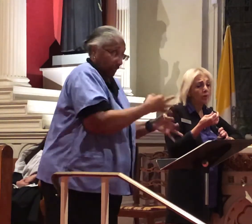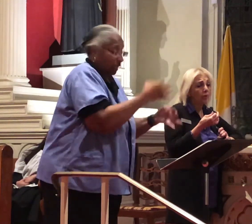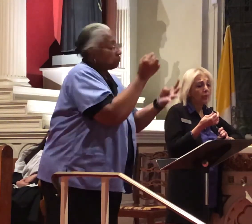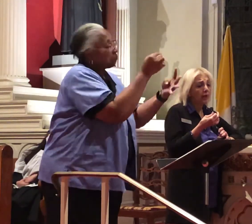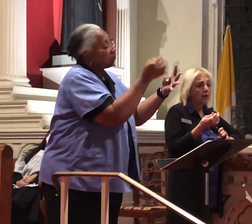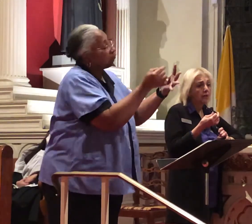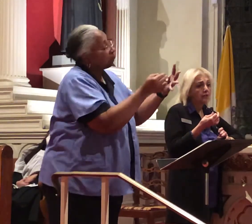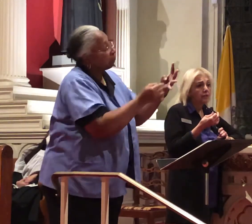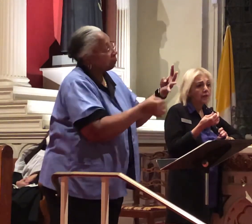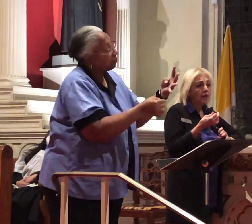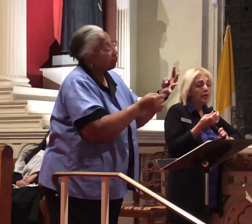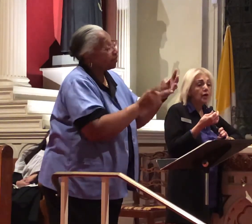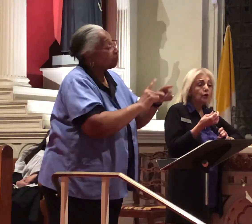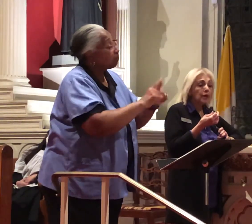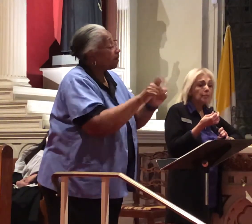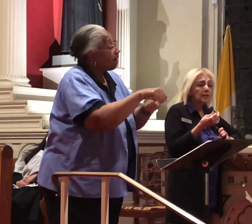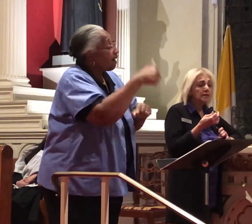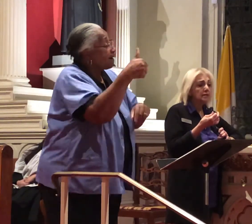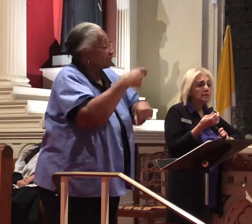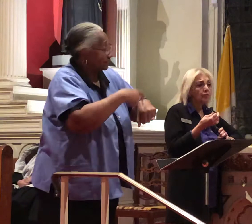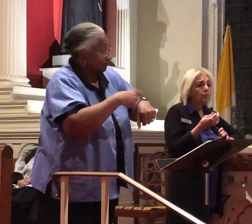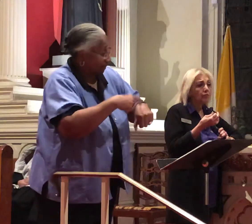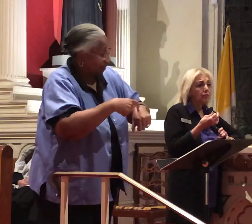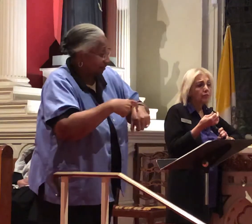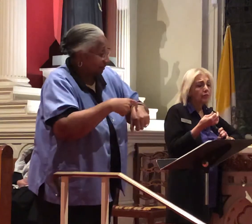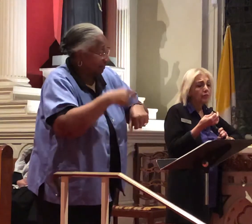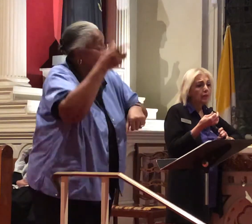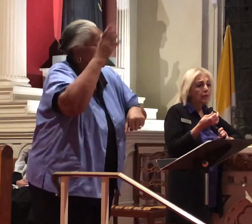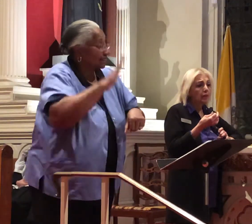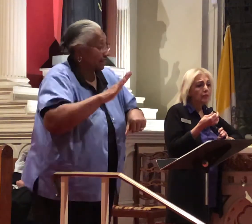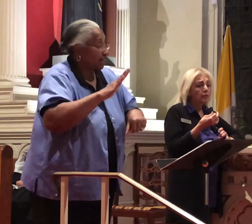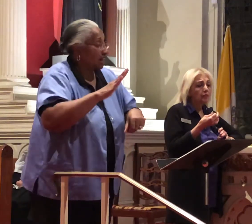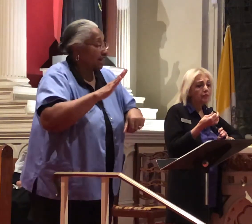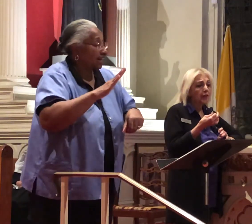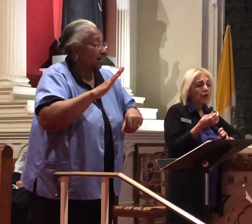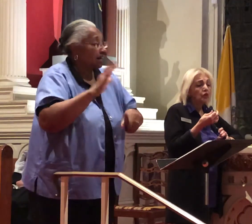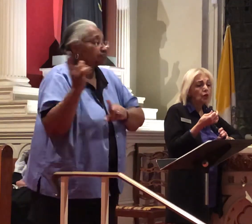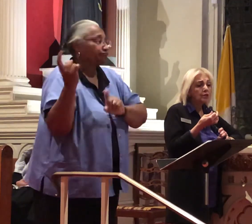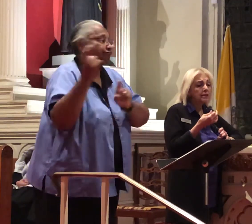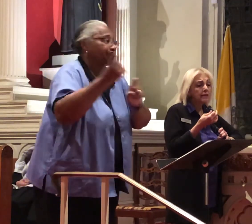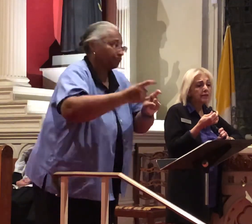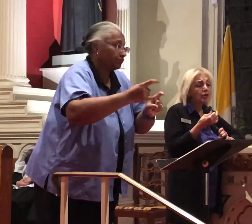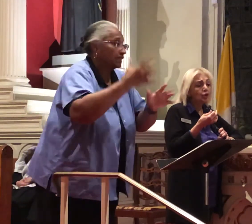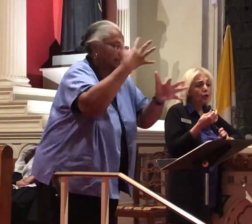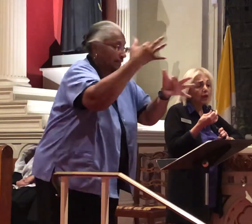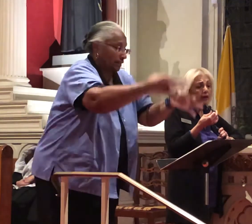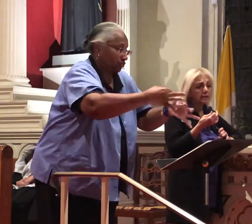in other times God is making that choice for us